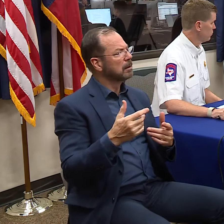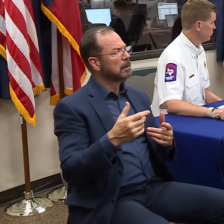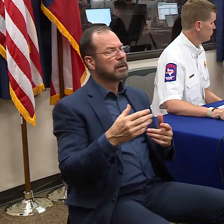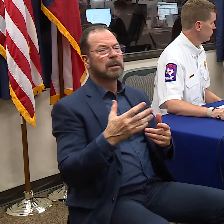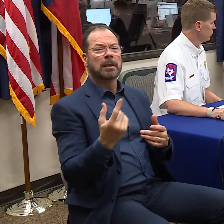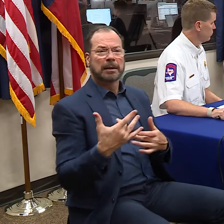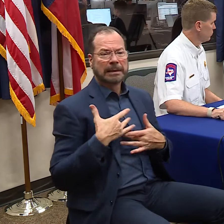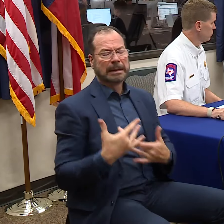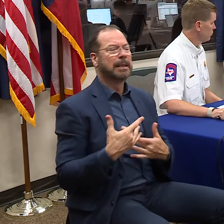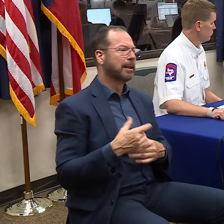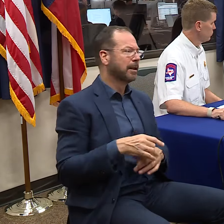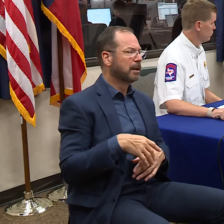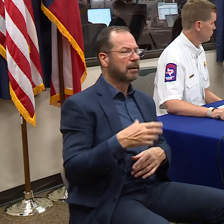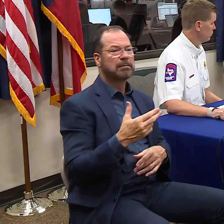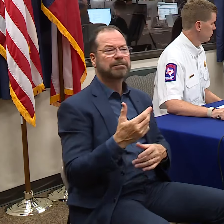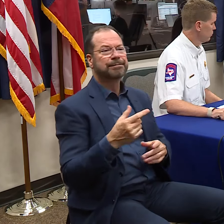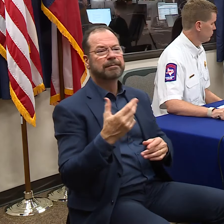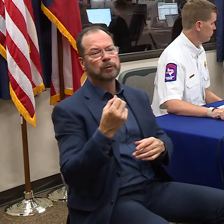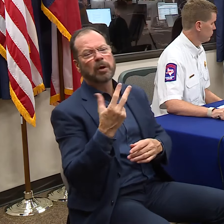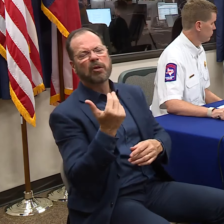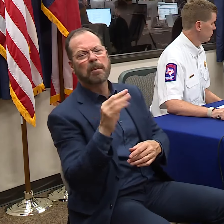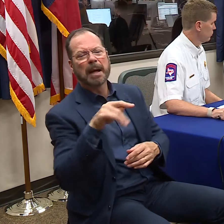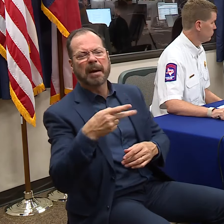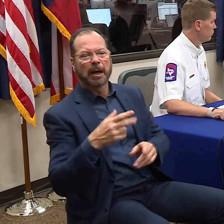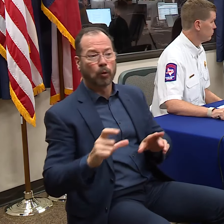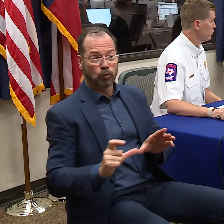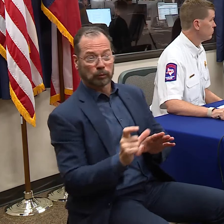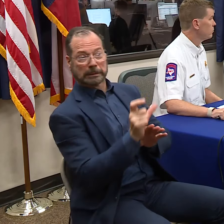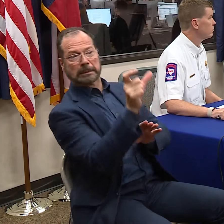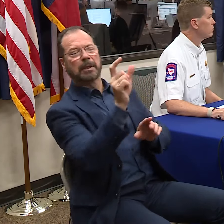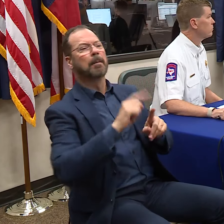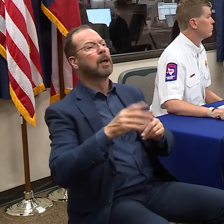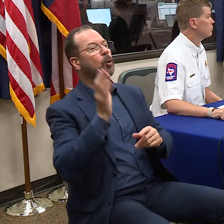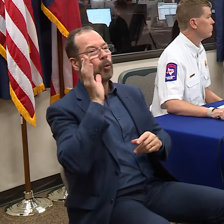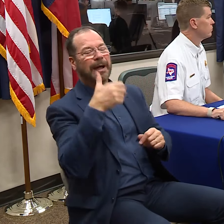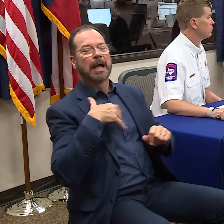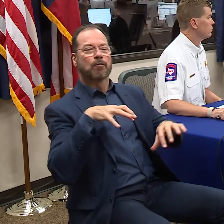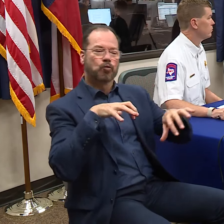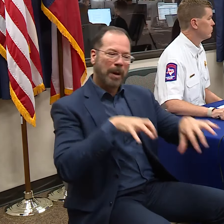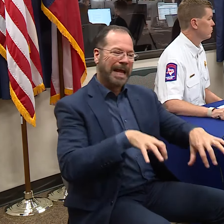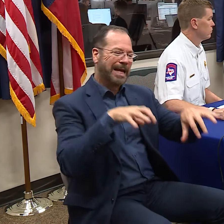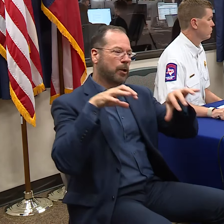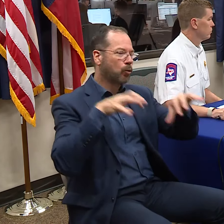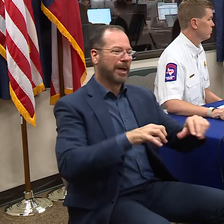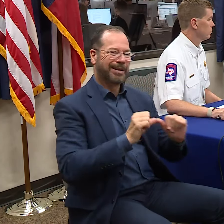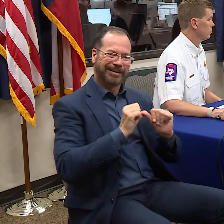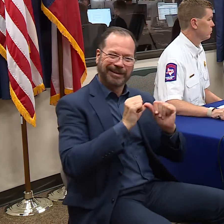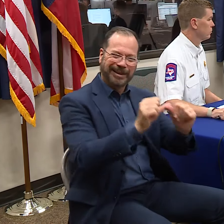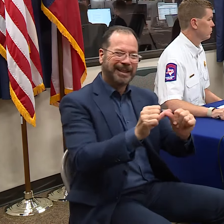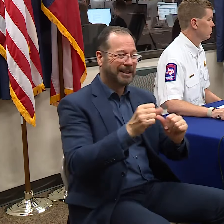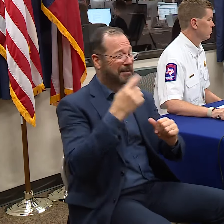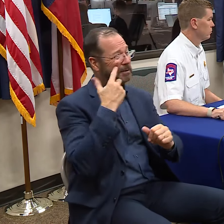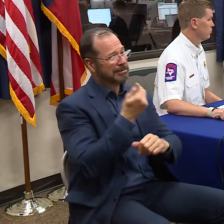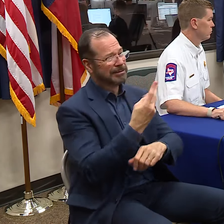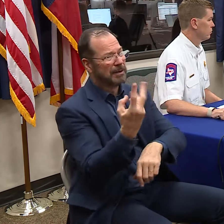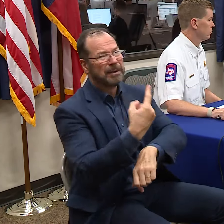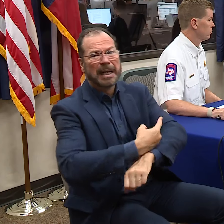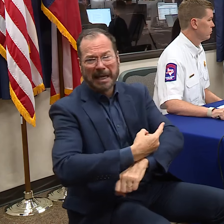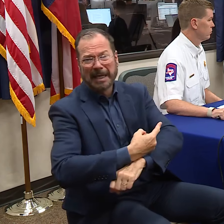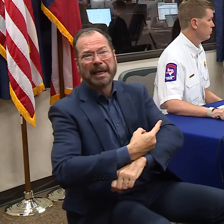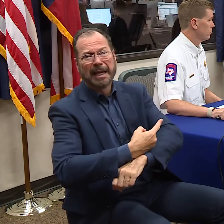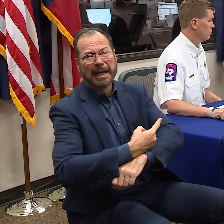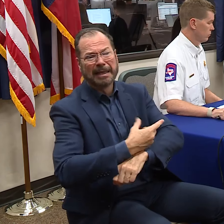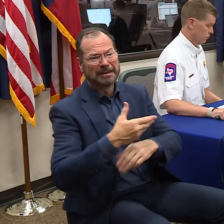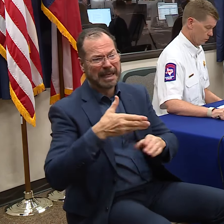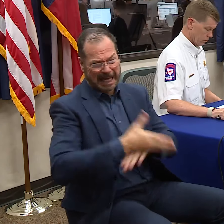storm, 10, 12, 13 miles an hour. But we're going to have tropical rain continuing probably for a number of days in some of the areas